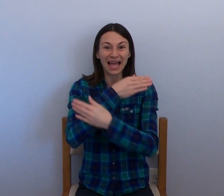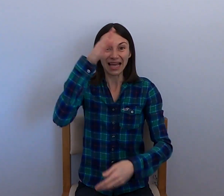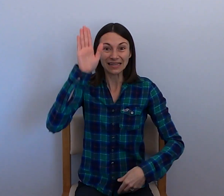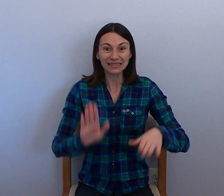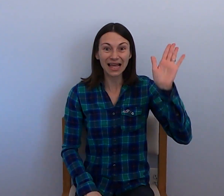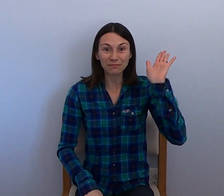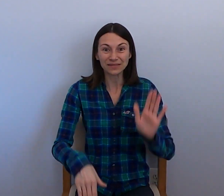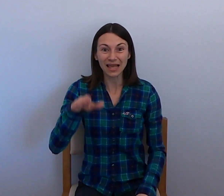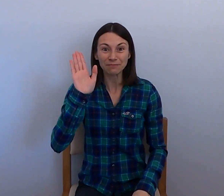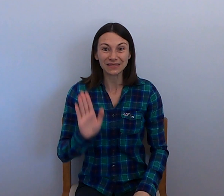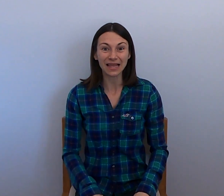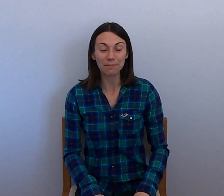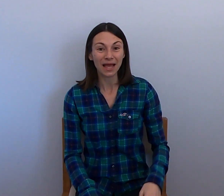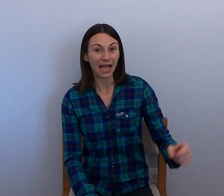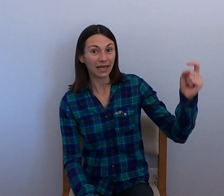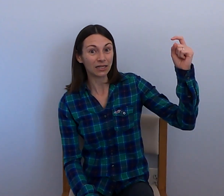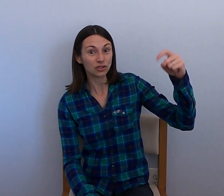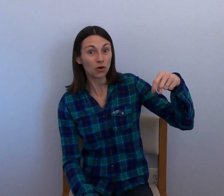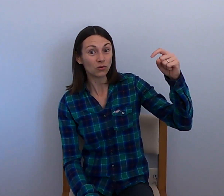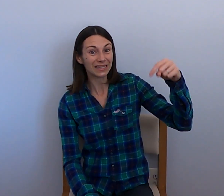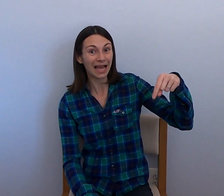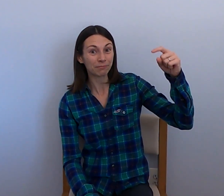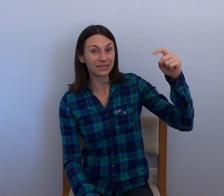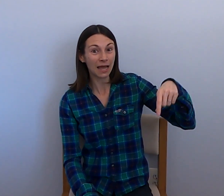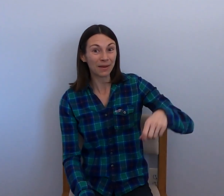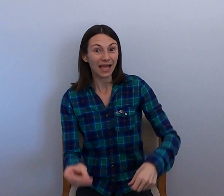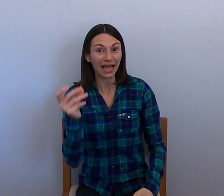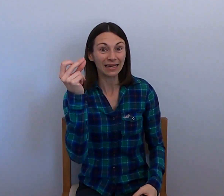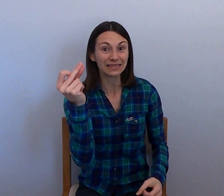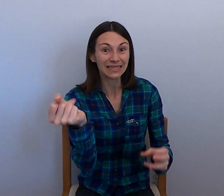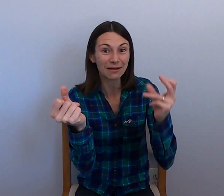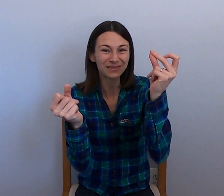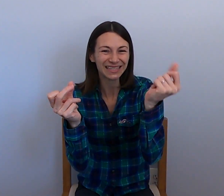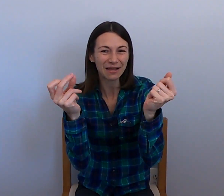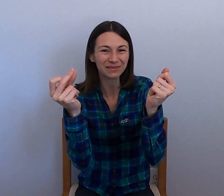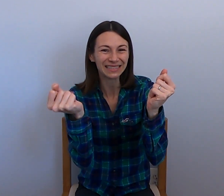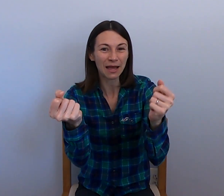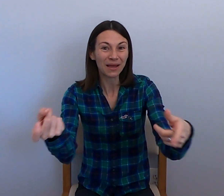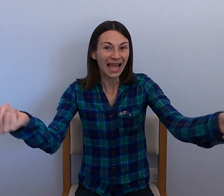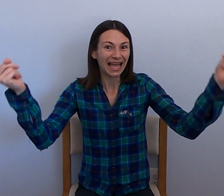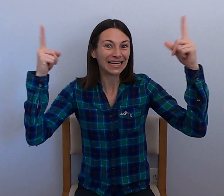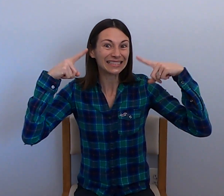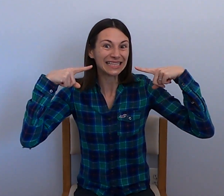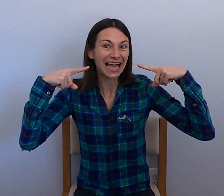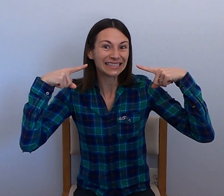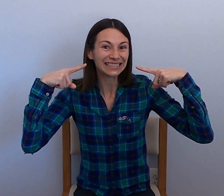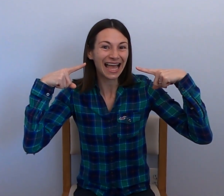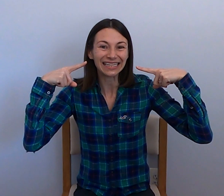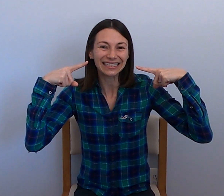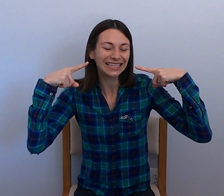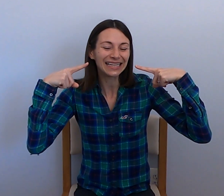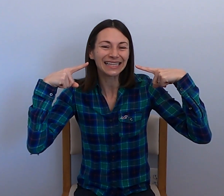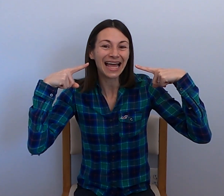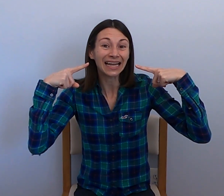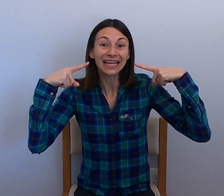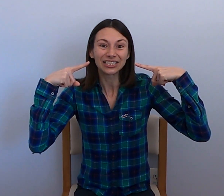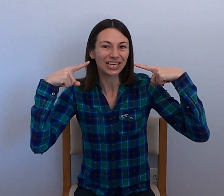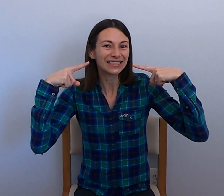and a slap, slap, slap and a toe tap tap And I snap, snap, snap And I scat, scat, diddly dab Just